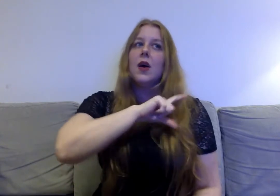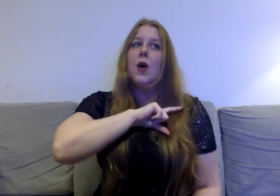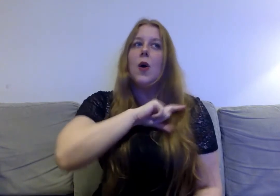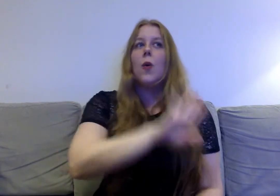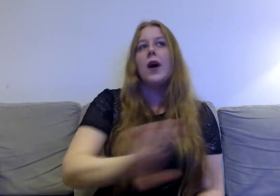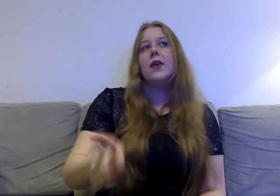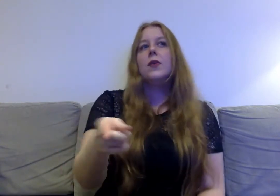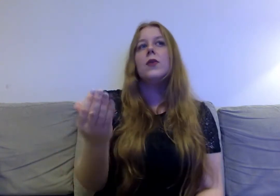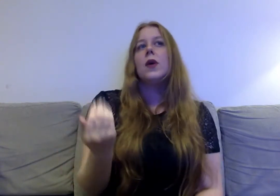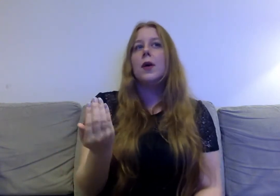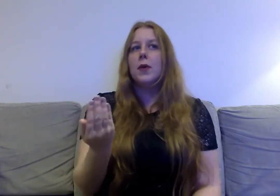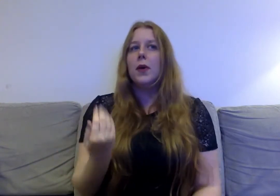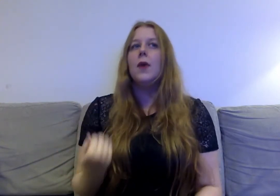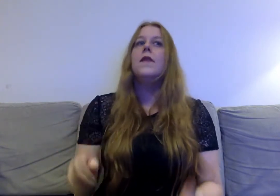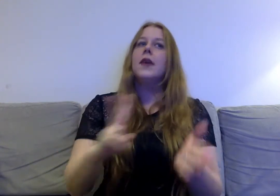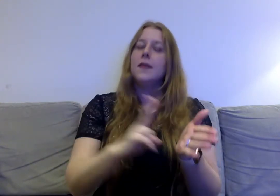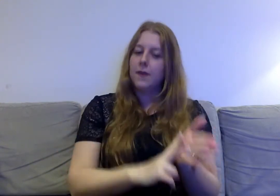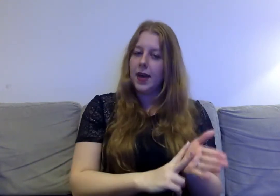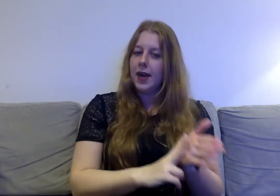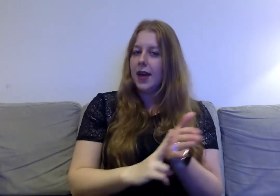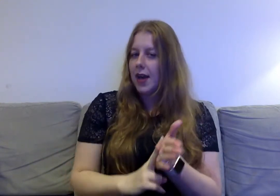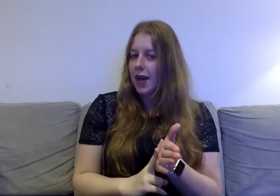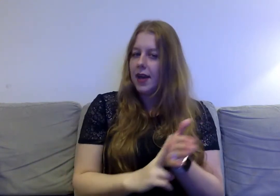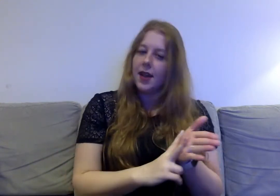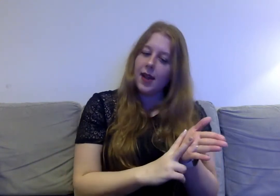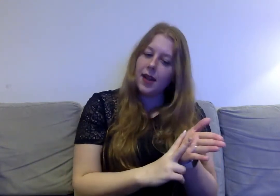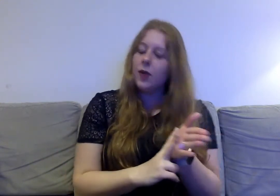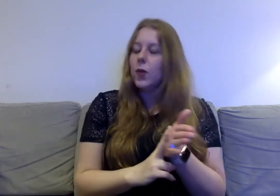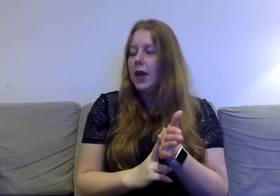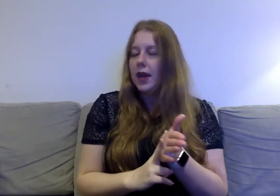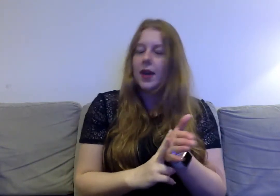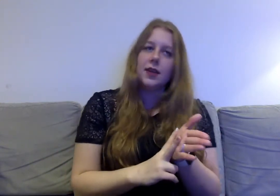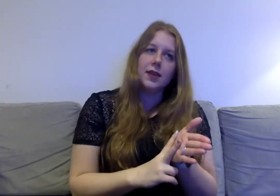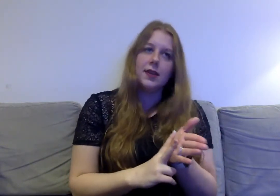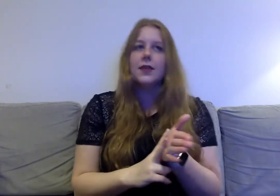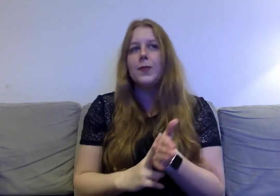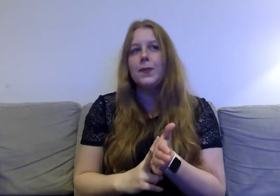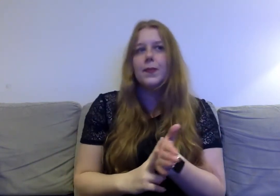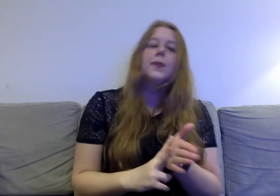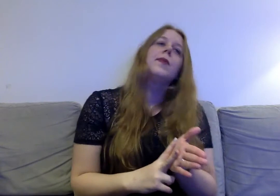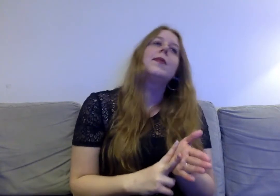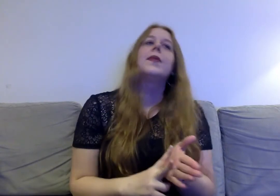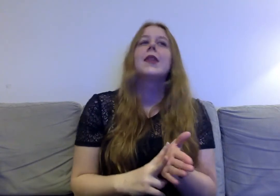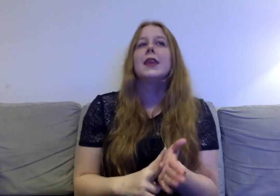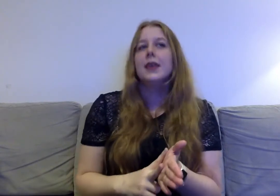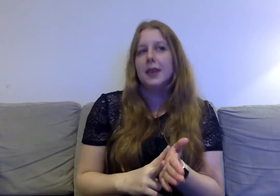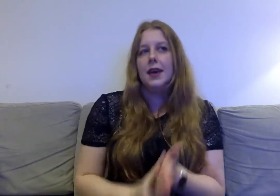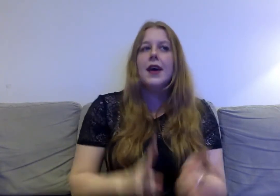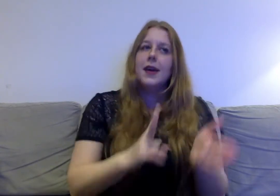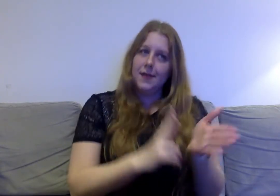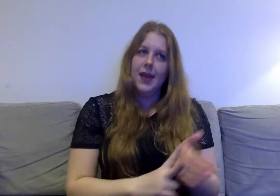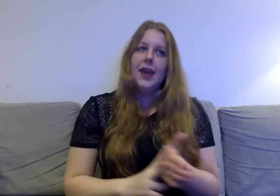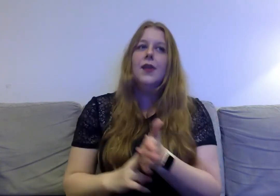Why don't you come on over, Valerie, Valerie